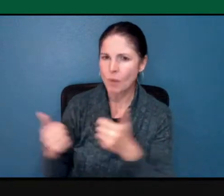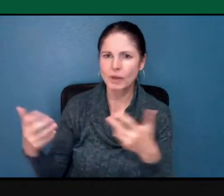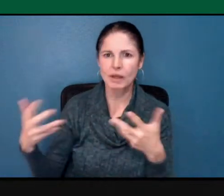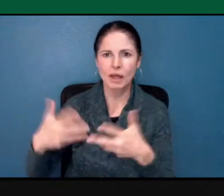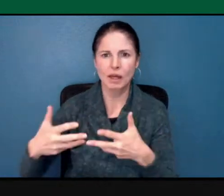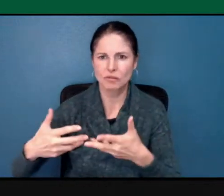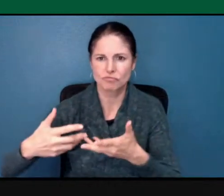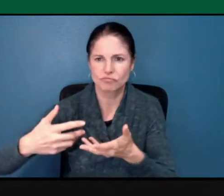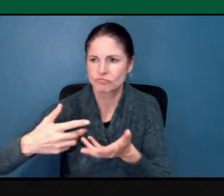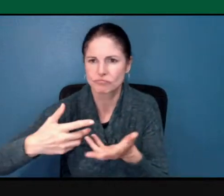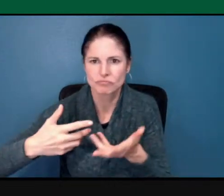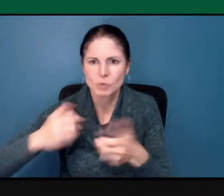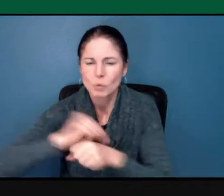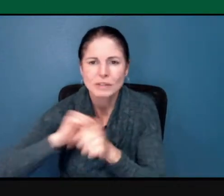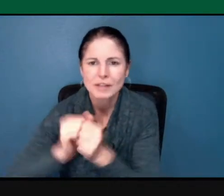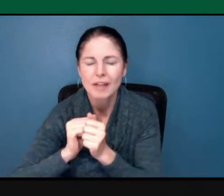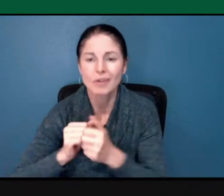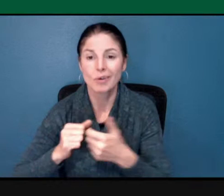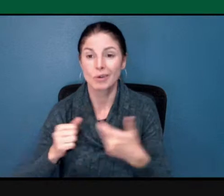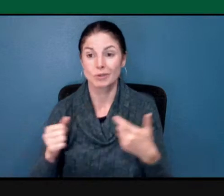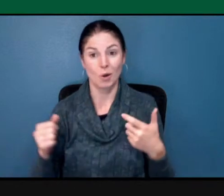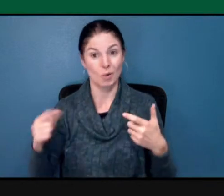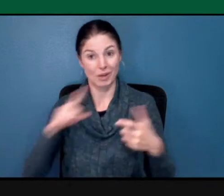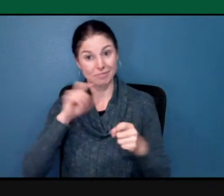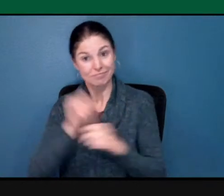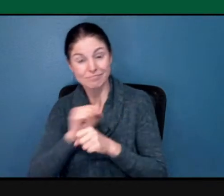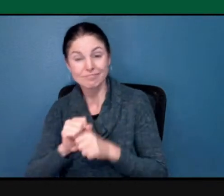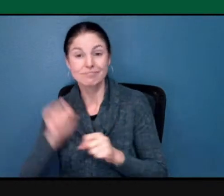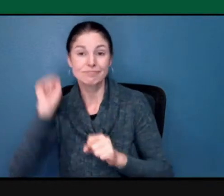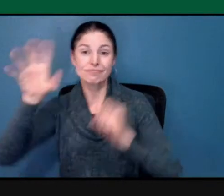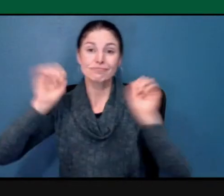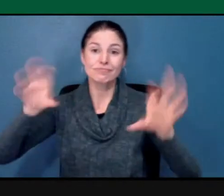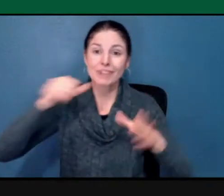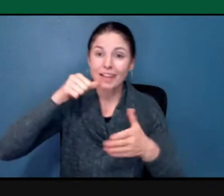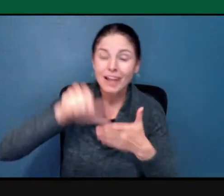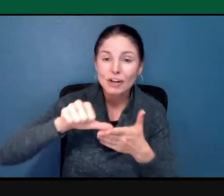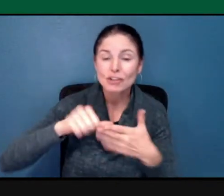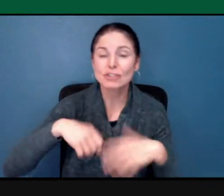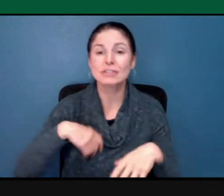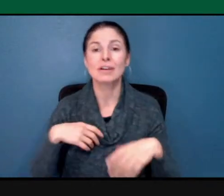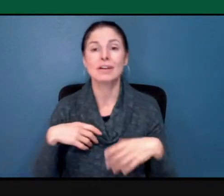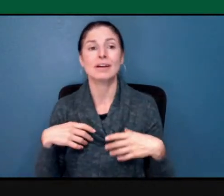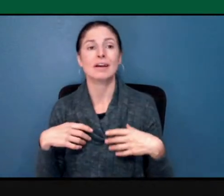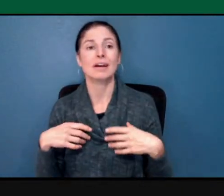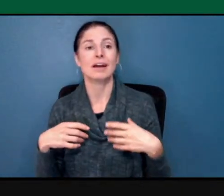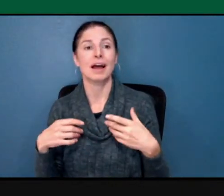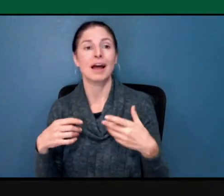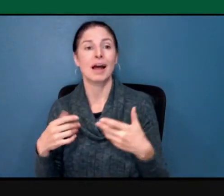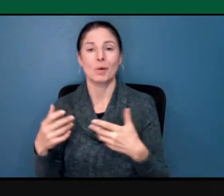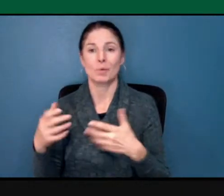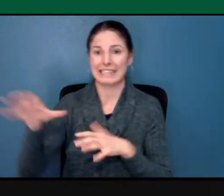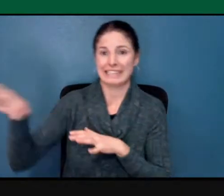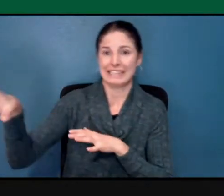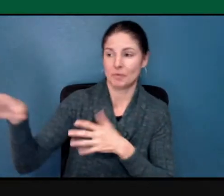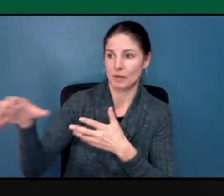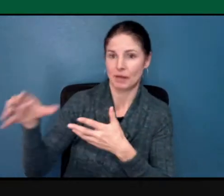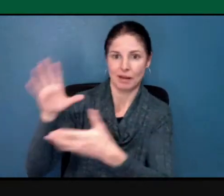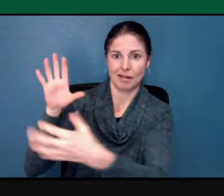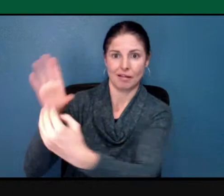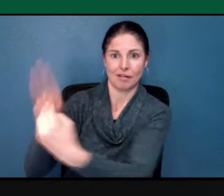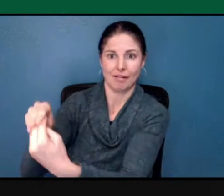letters, we got our broader sisterhood involved. I think I went to one of your meetings. So, I mean,